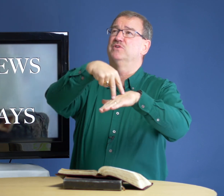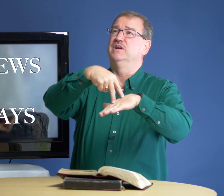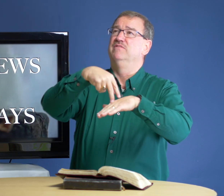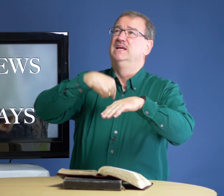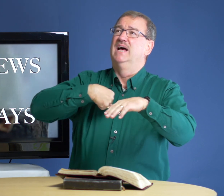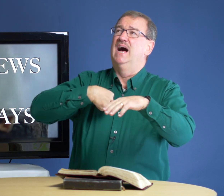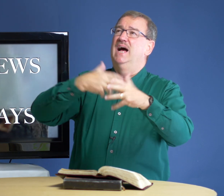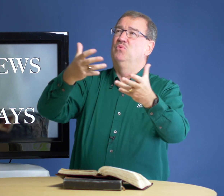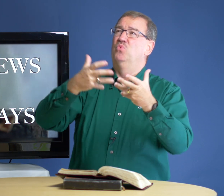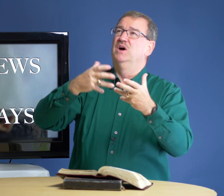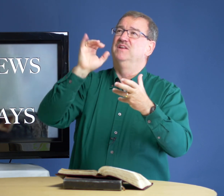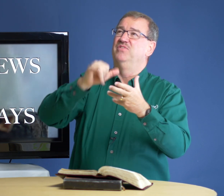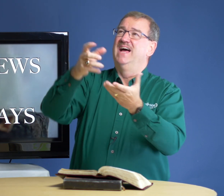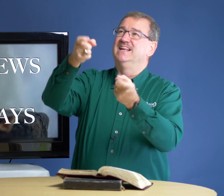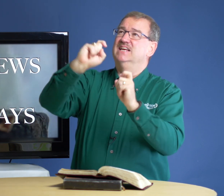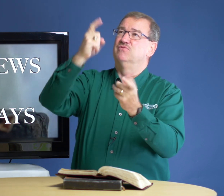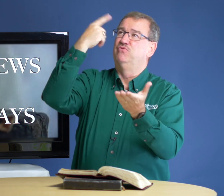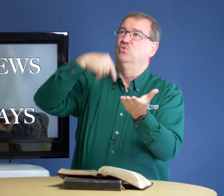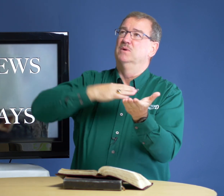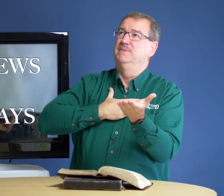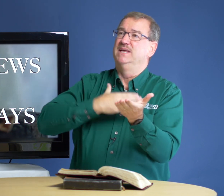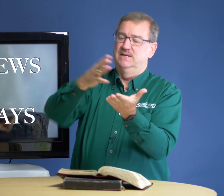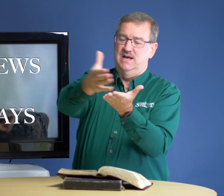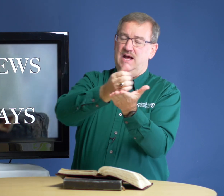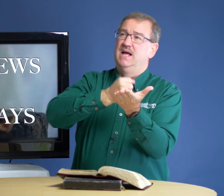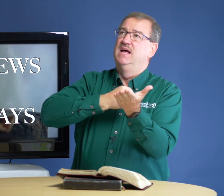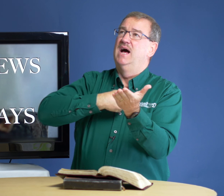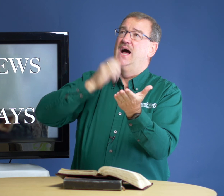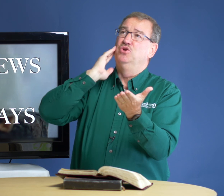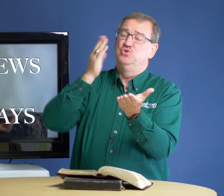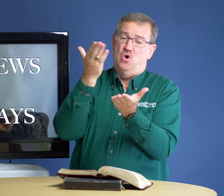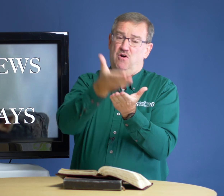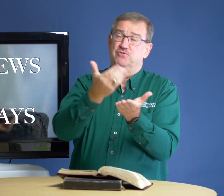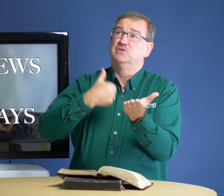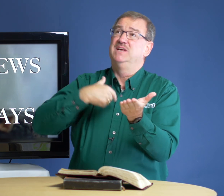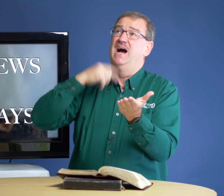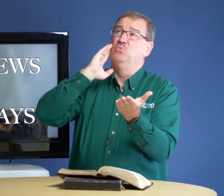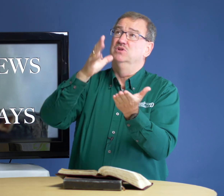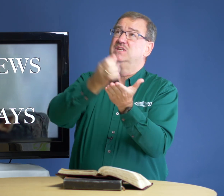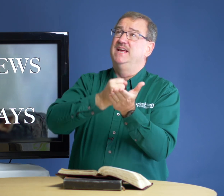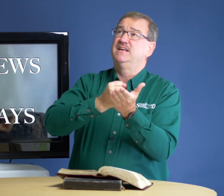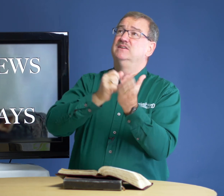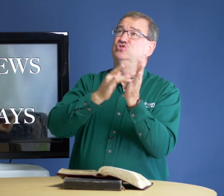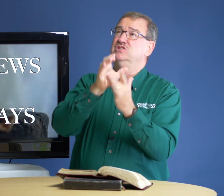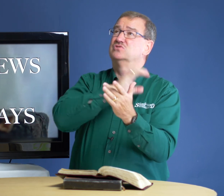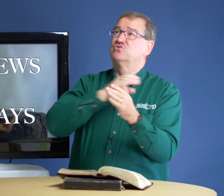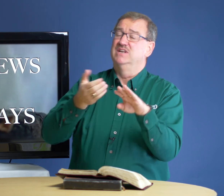grave. I want that gift for me. I know you offer to me. I will take Jesus Christ,